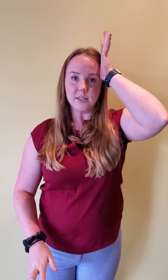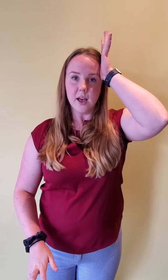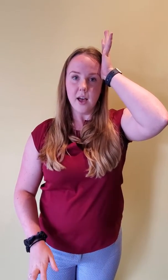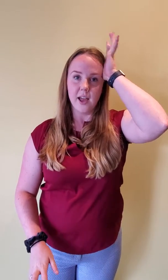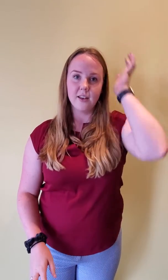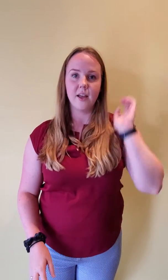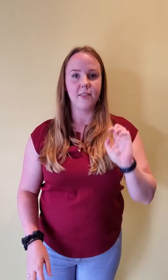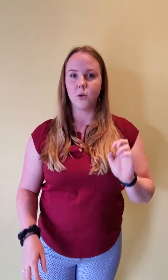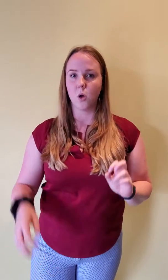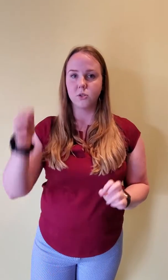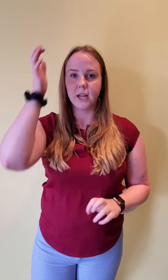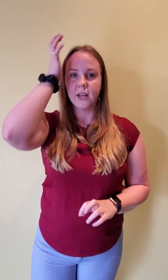side, and then rotating.